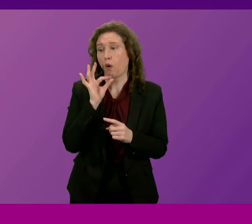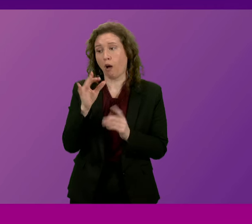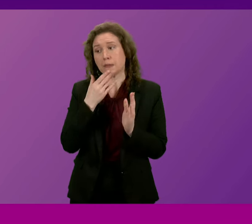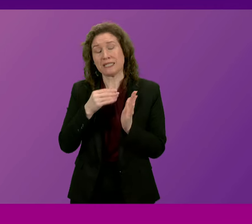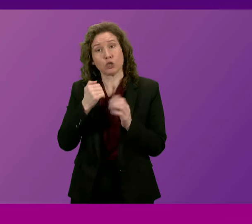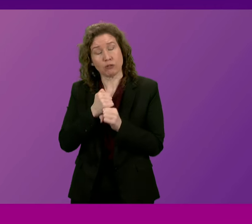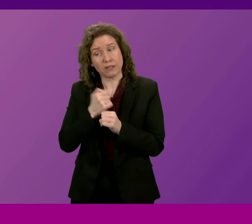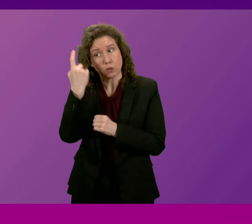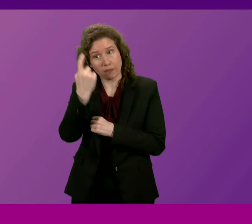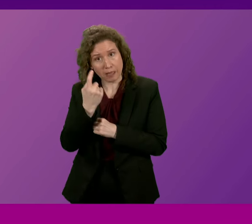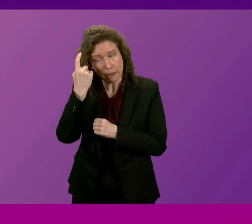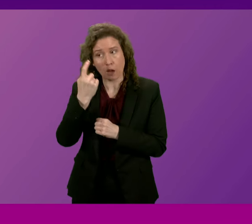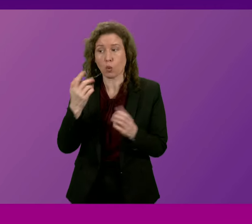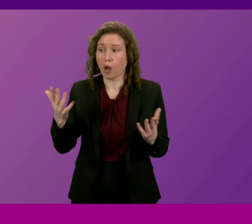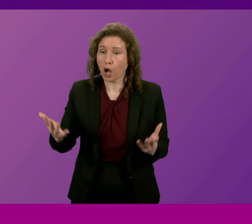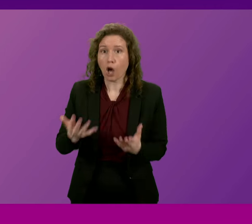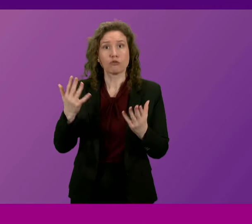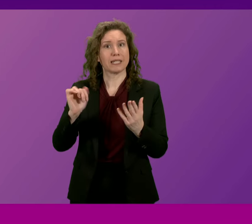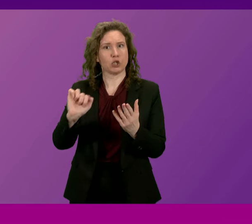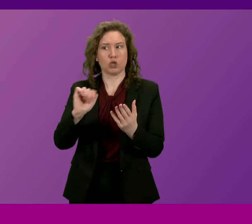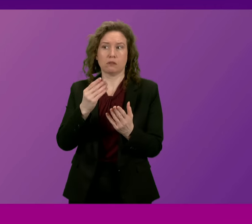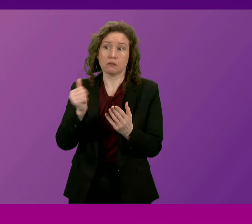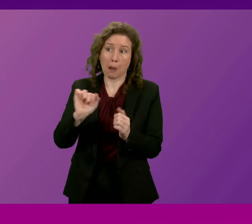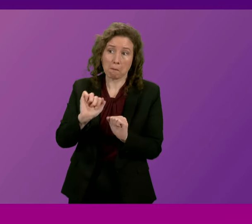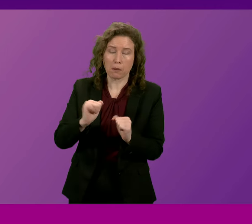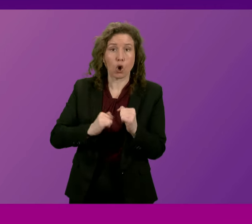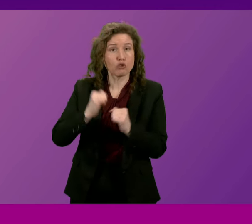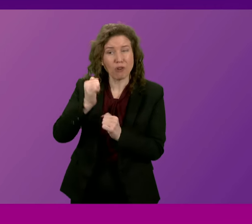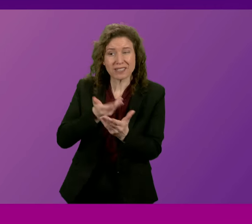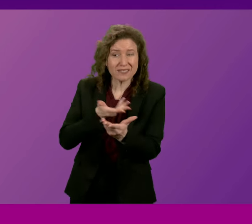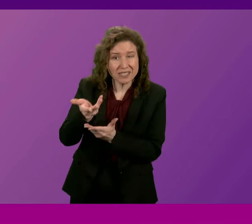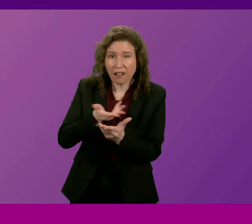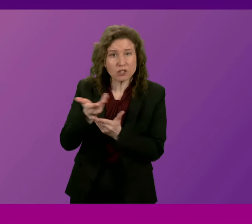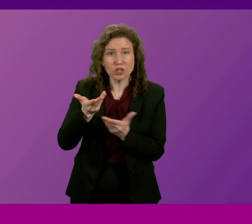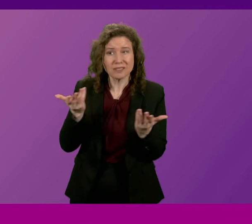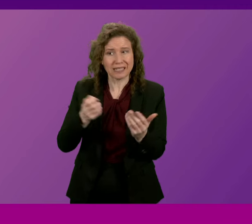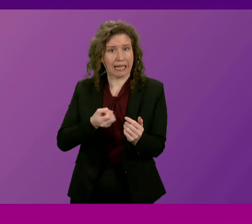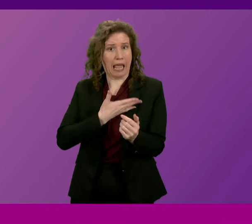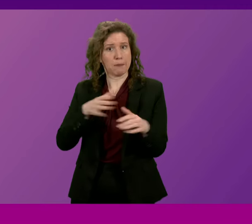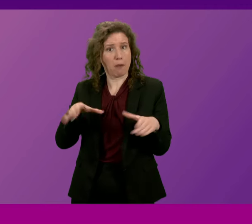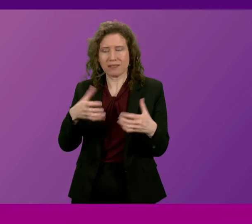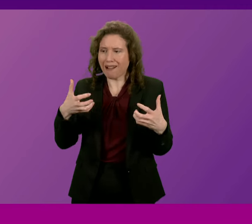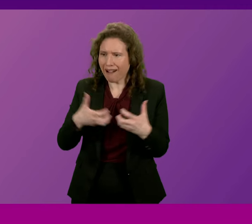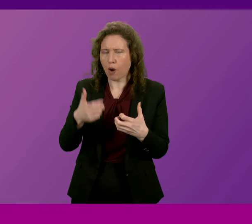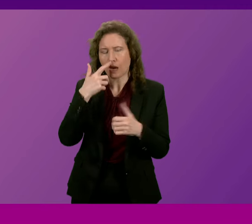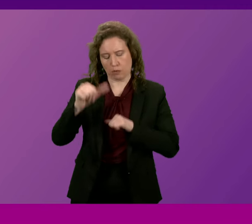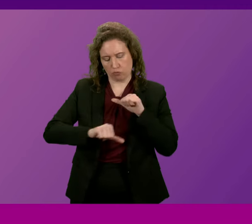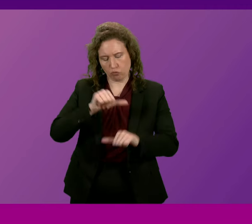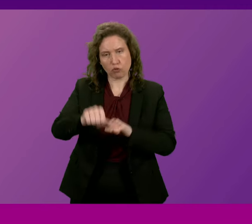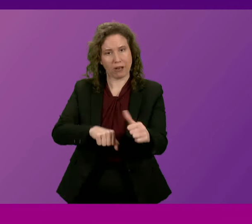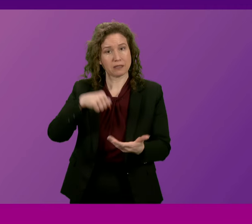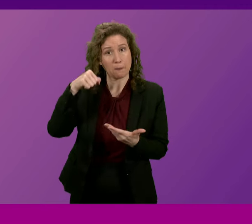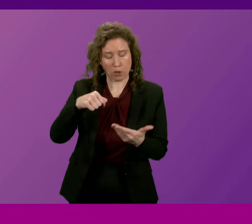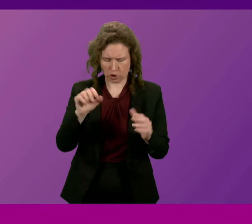to perhaps encourage some constructive discussion in the Labour Party about how we might make progress on the budget